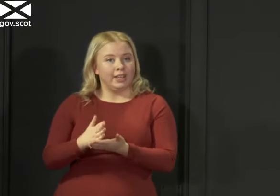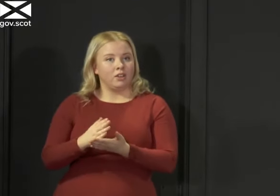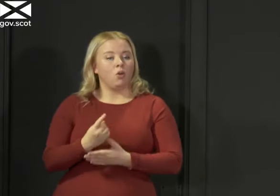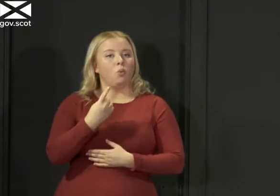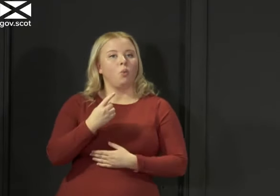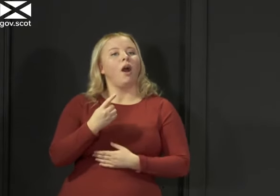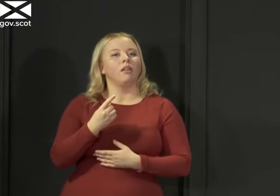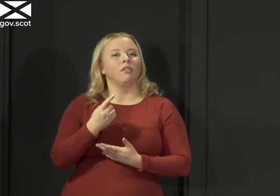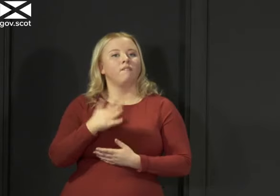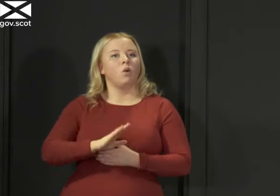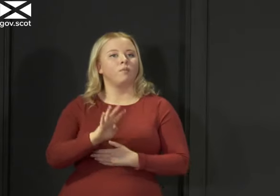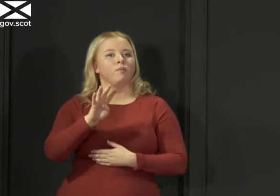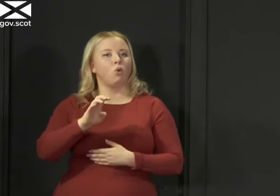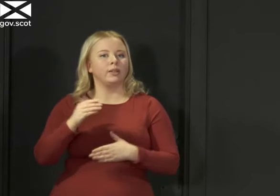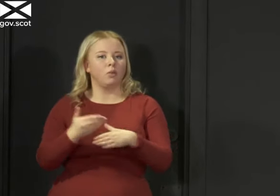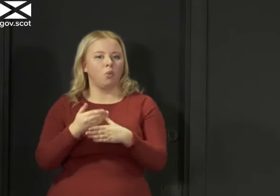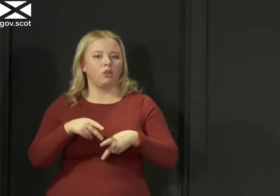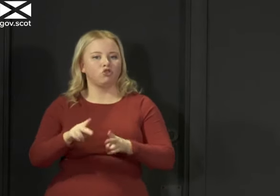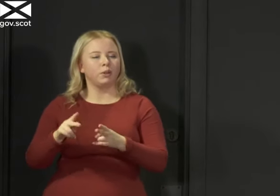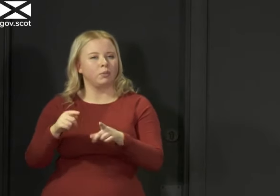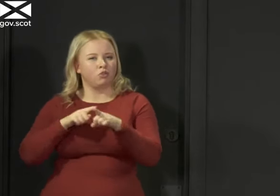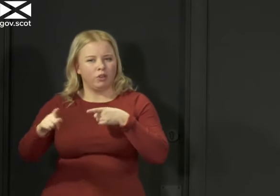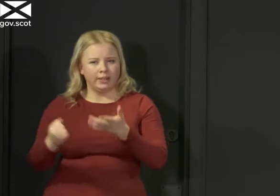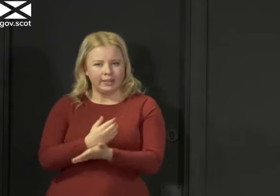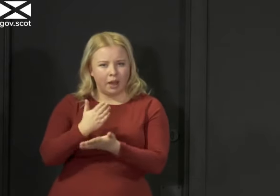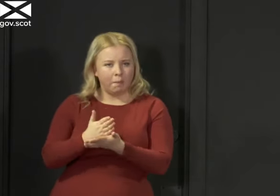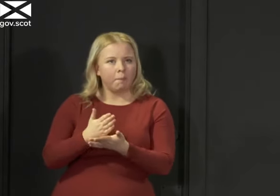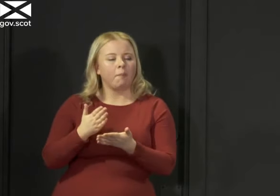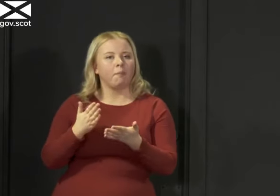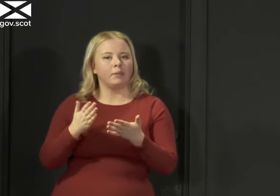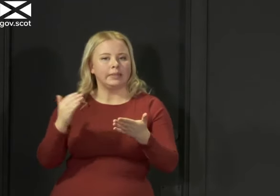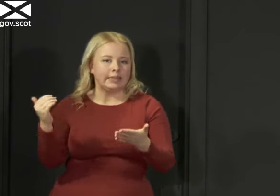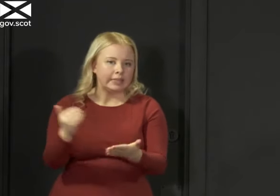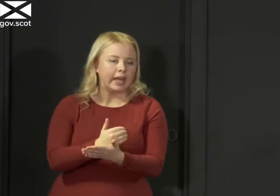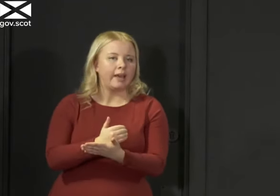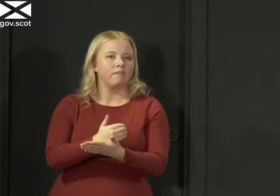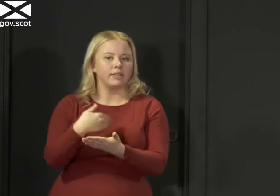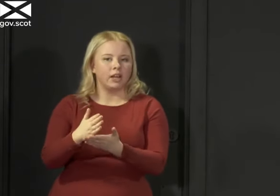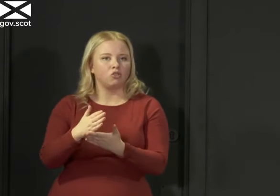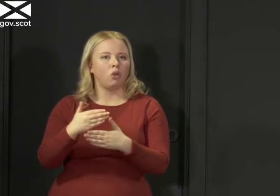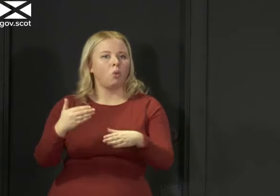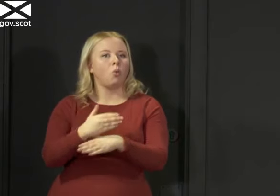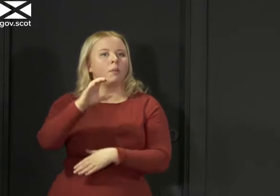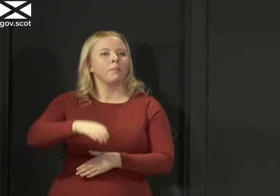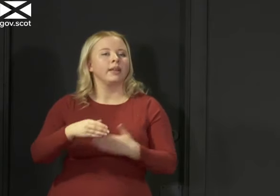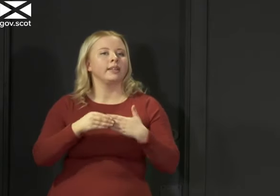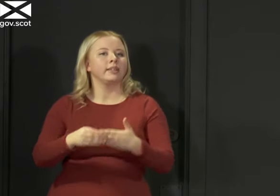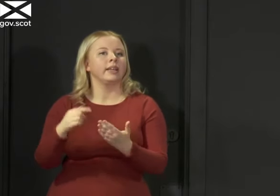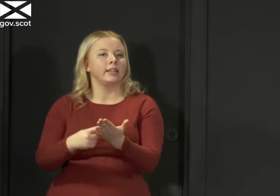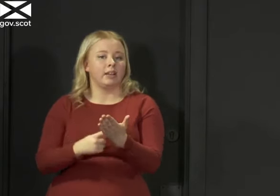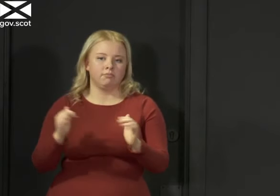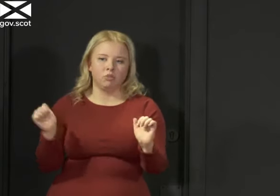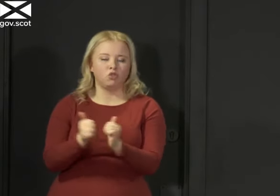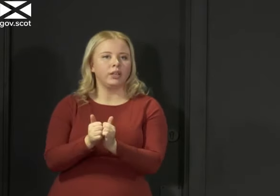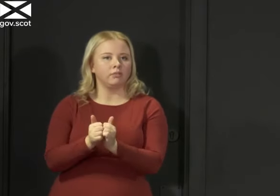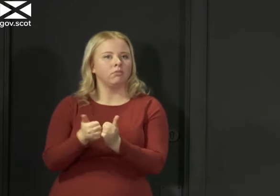work streams to get safe sectoral workplace guidance agreed